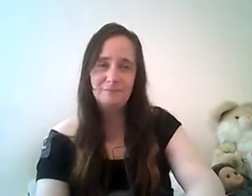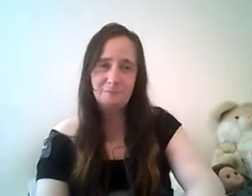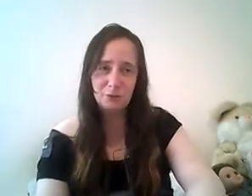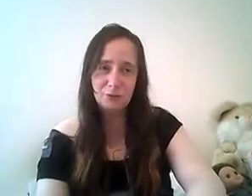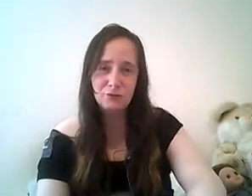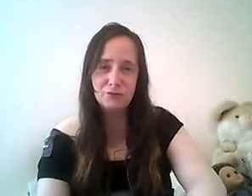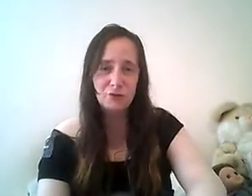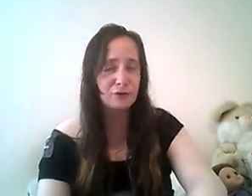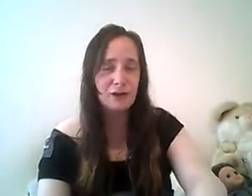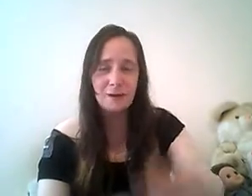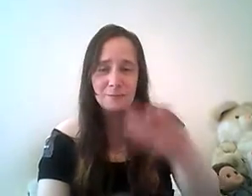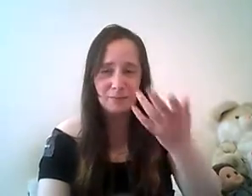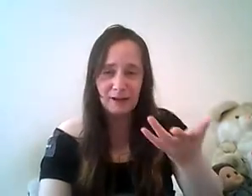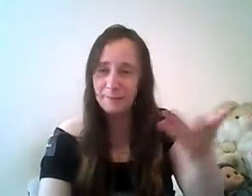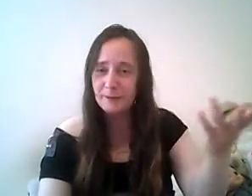but as soon as something happened in the library